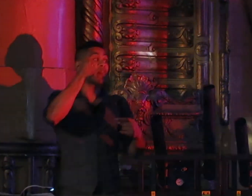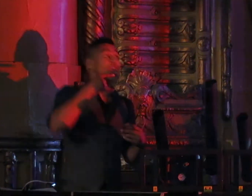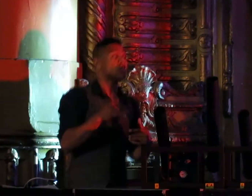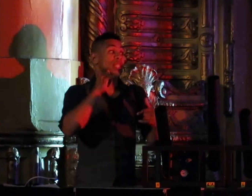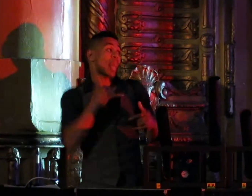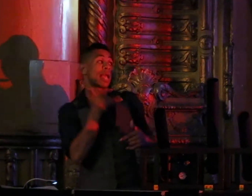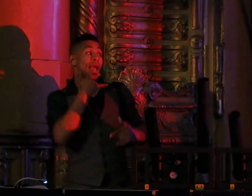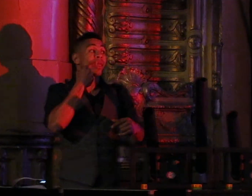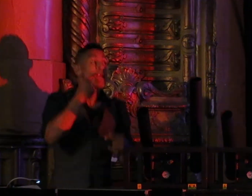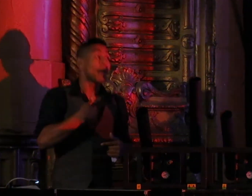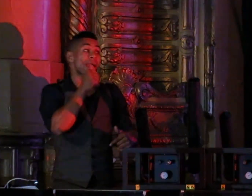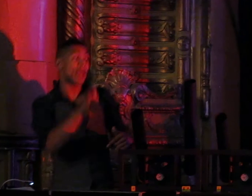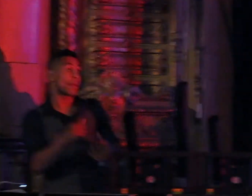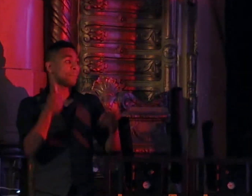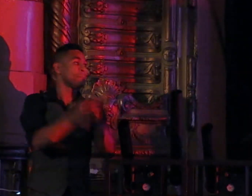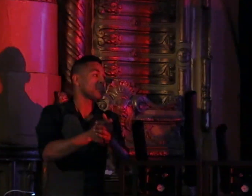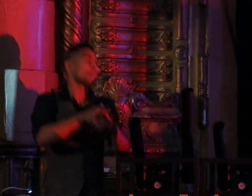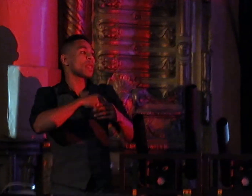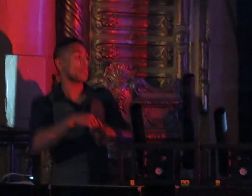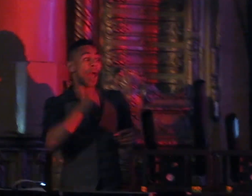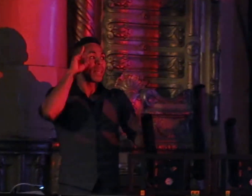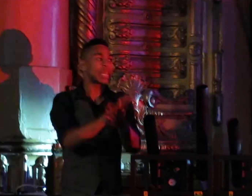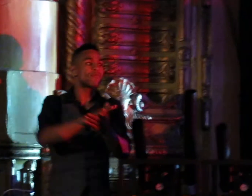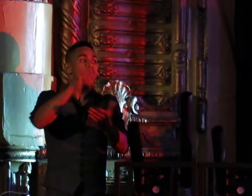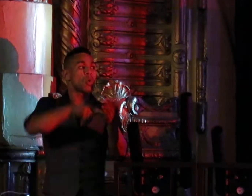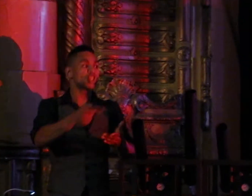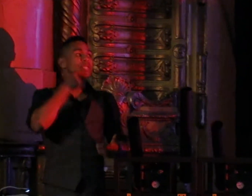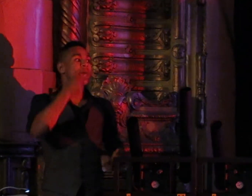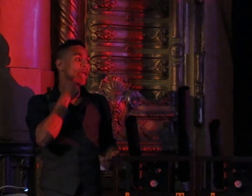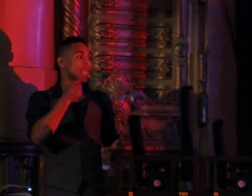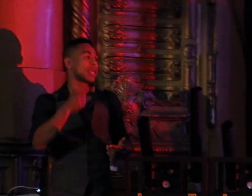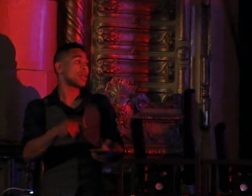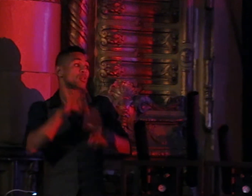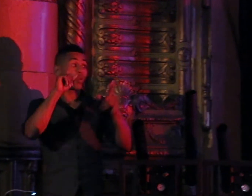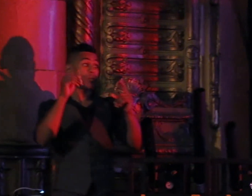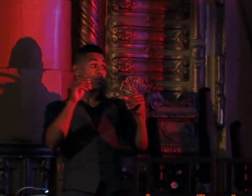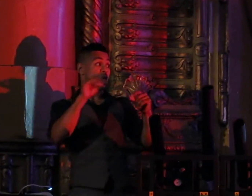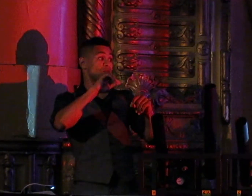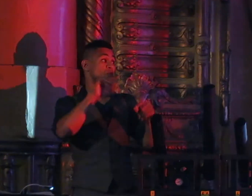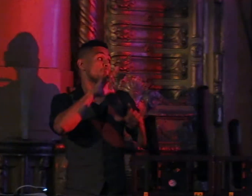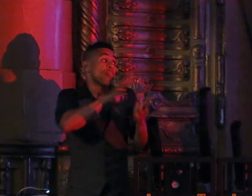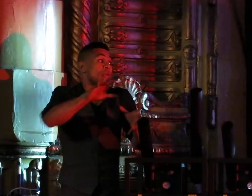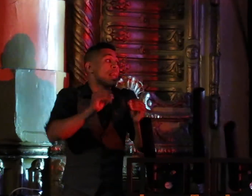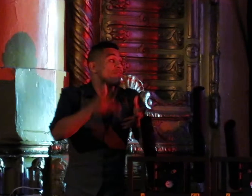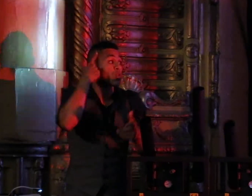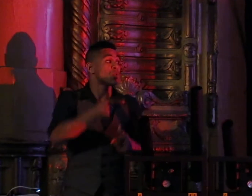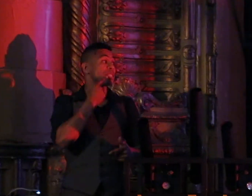need Just like a hero I can't believe I must just say I'm not in nothing can't believe I'm